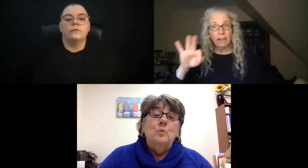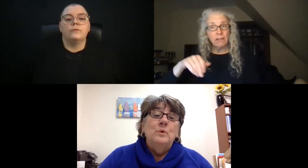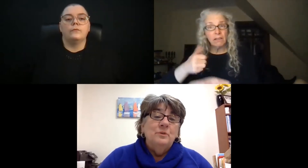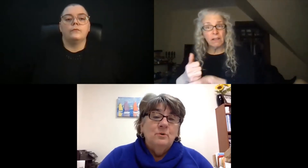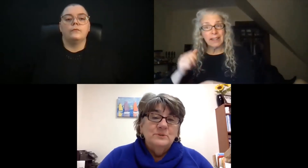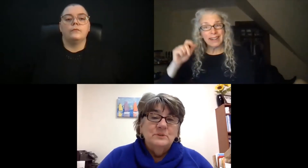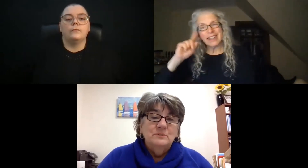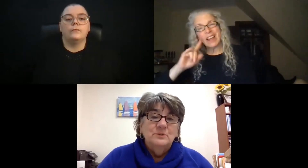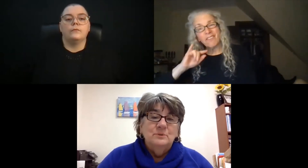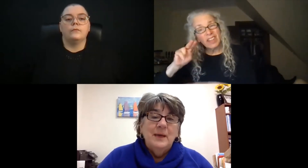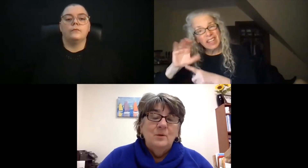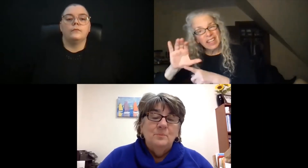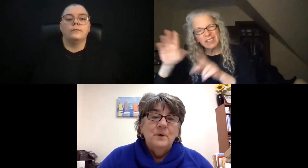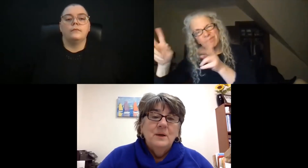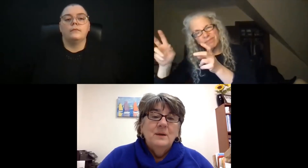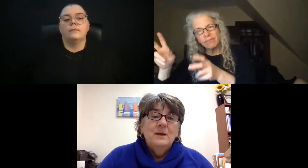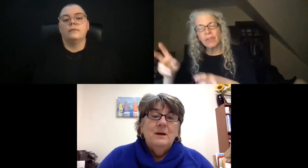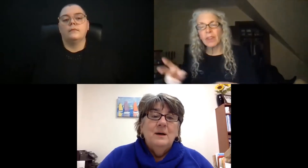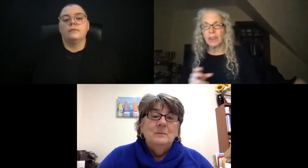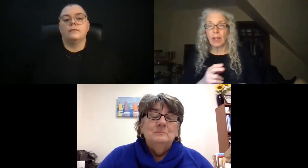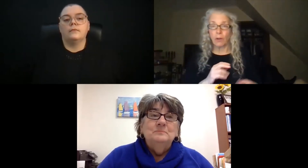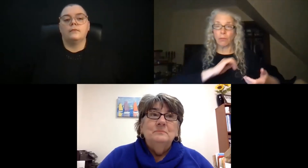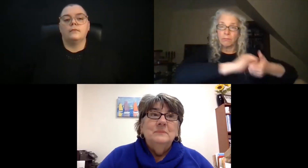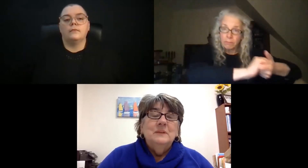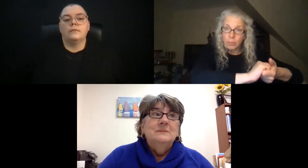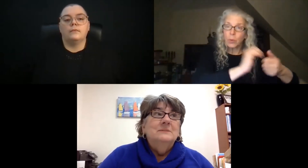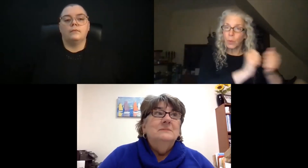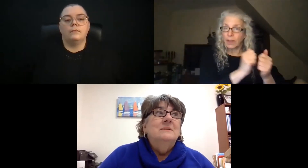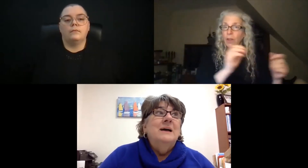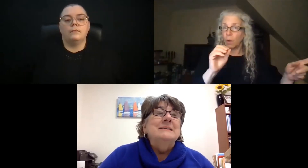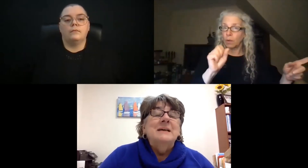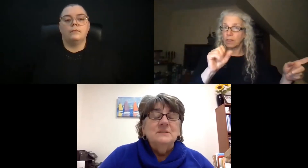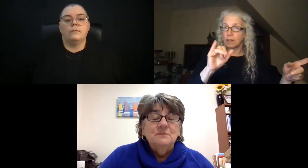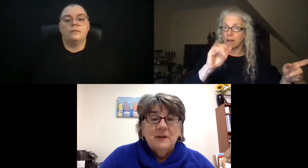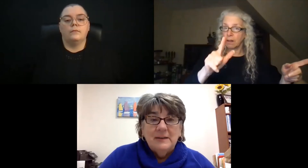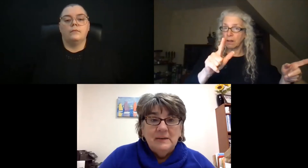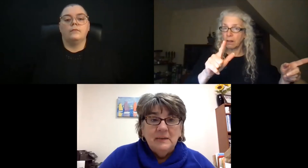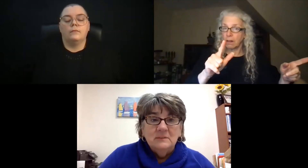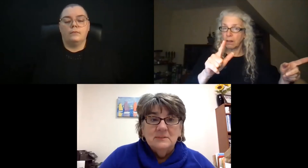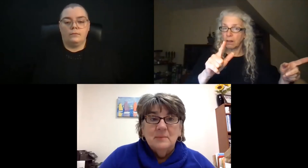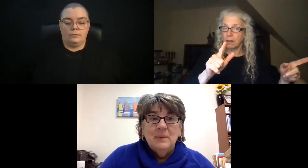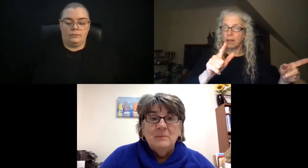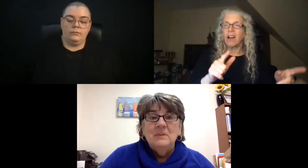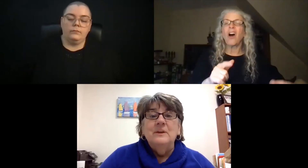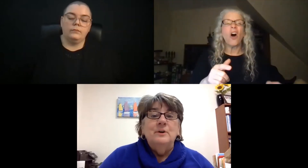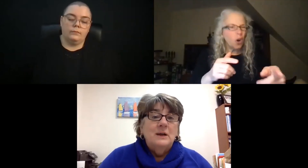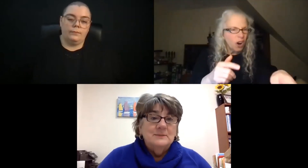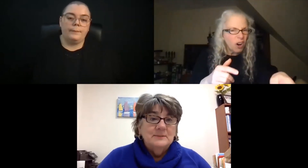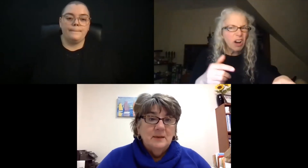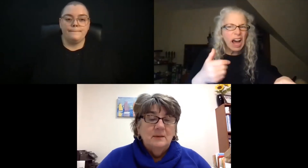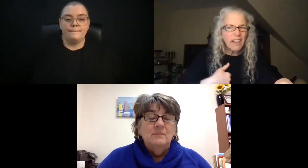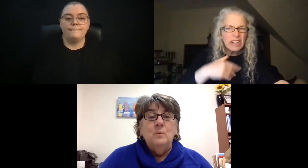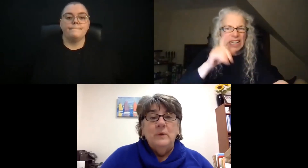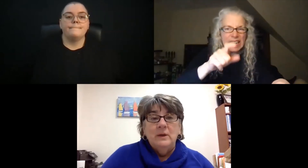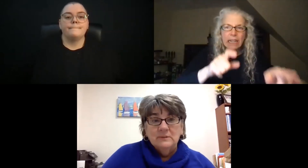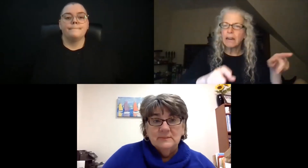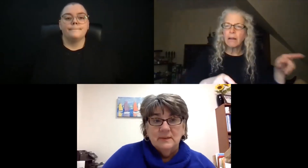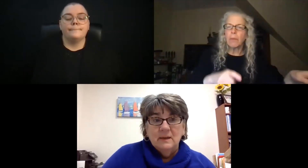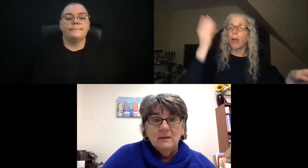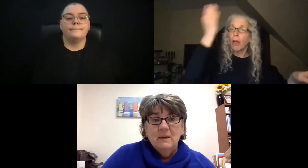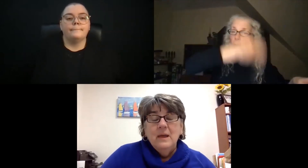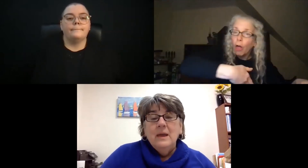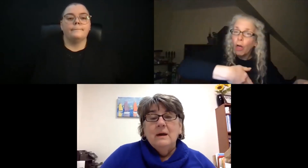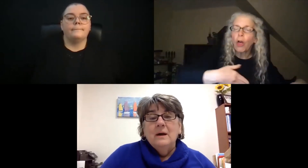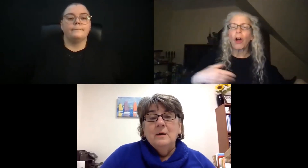could work with OSIL to help identify needs that maybe they're not seeing that we are